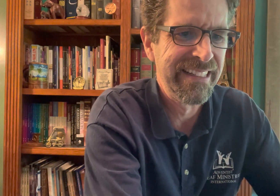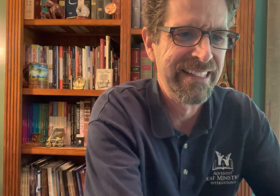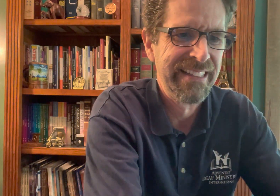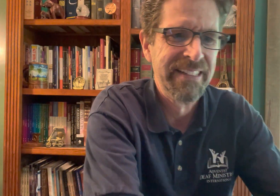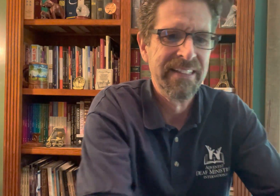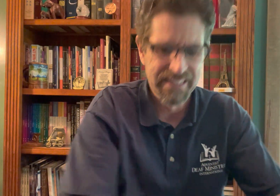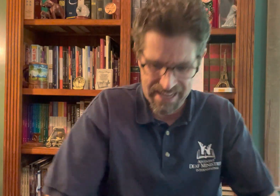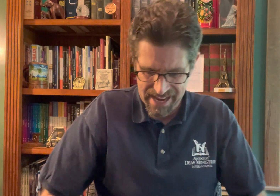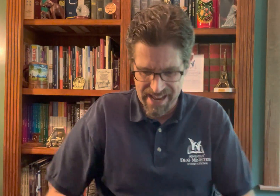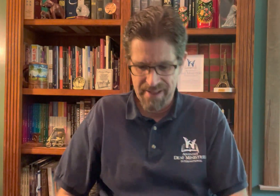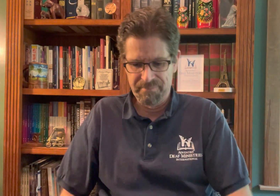manual.